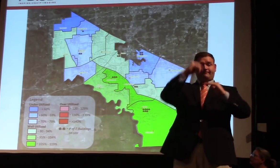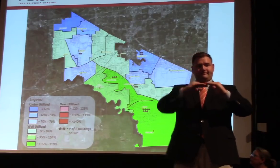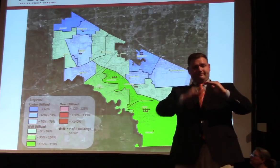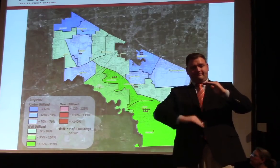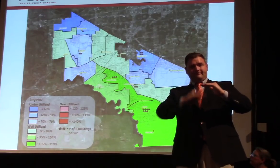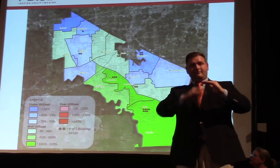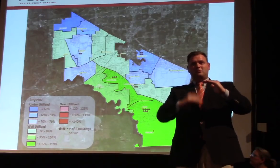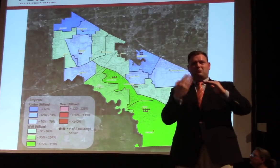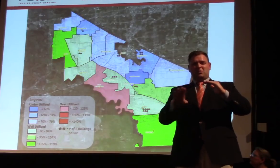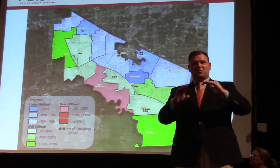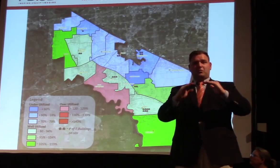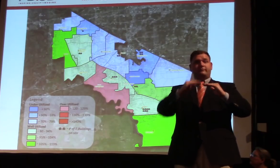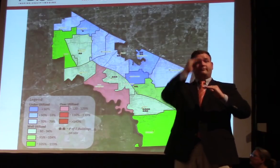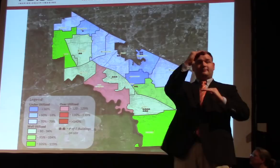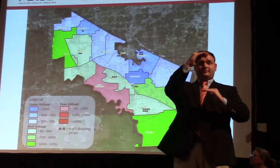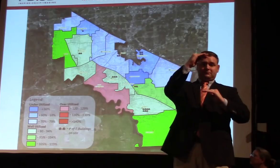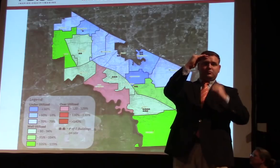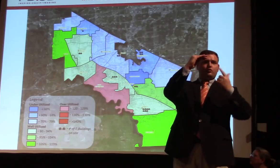different shades of green.